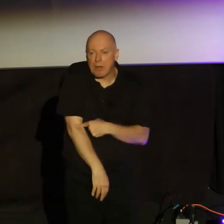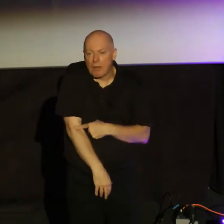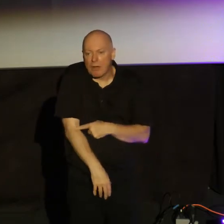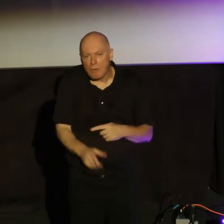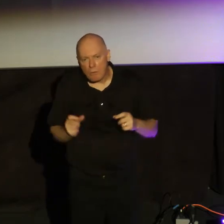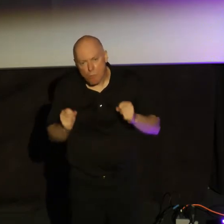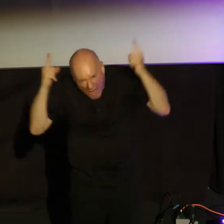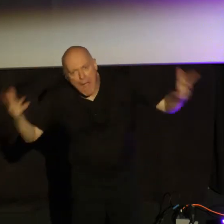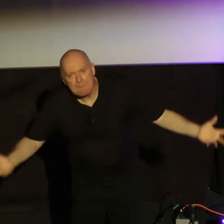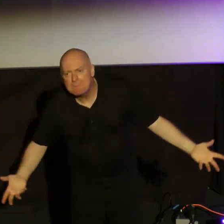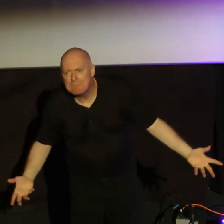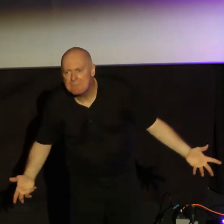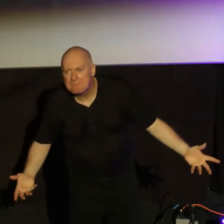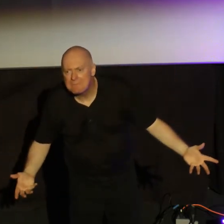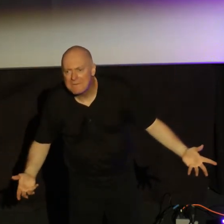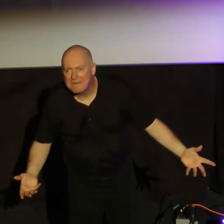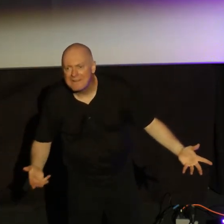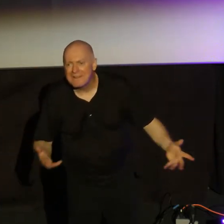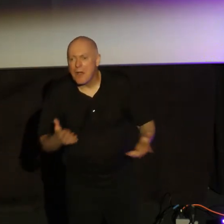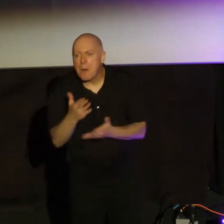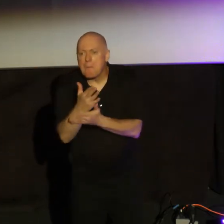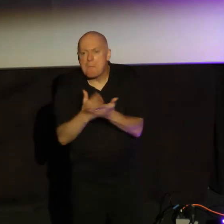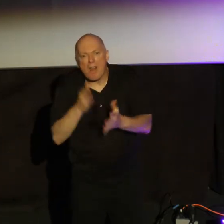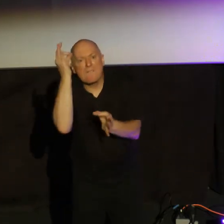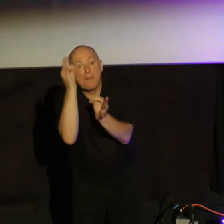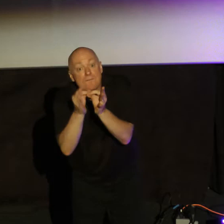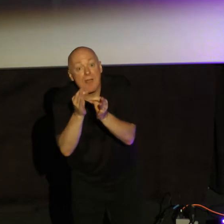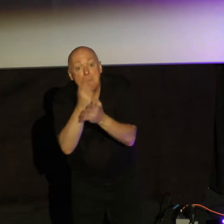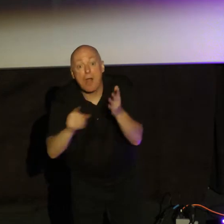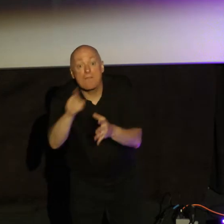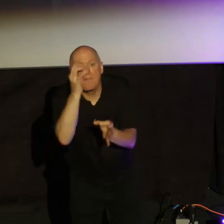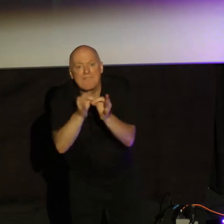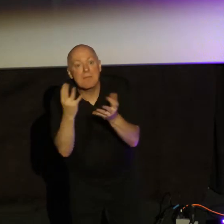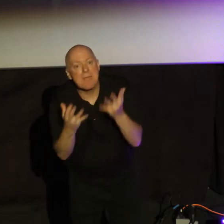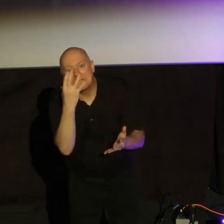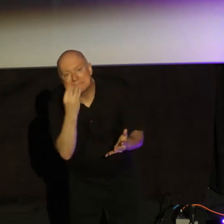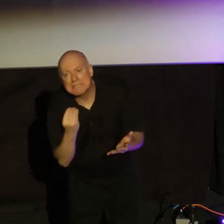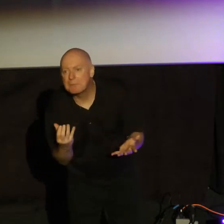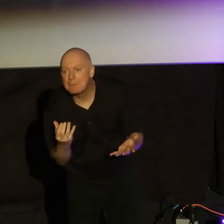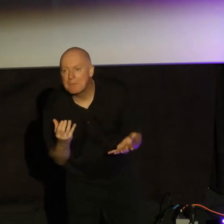up. A portion of your faith may be asleep, may be dead. Okay.